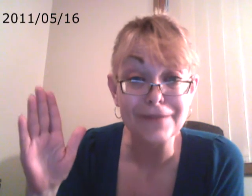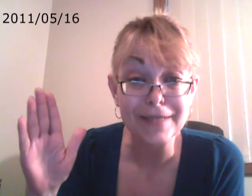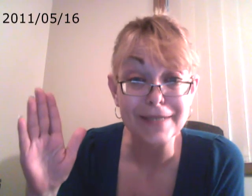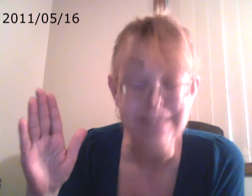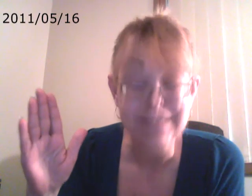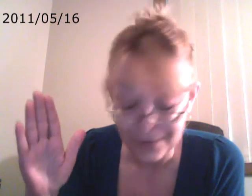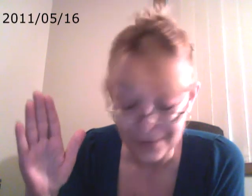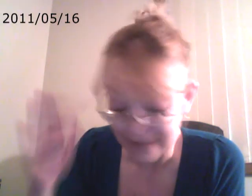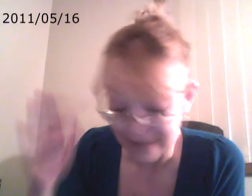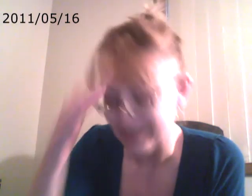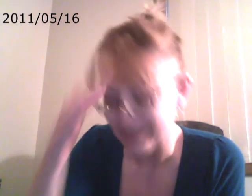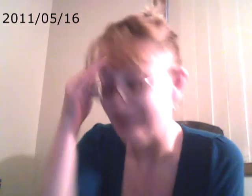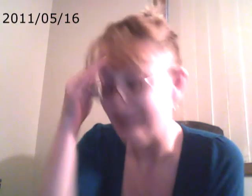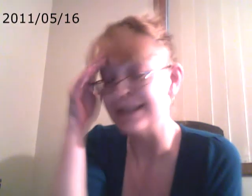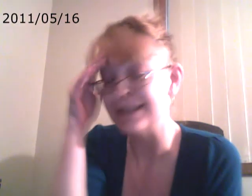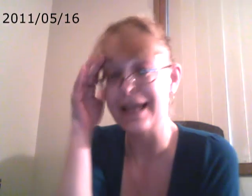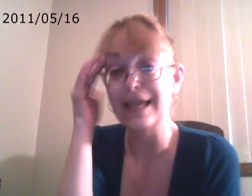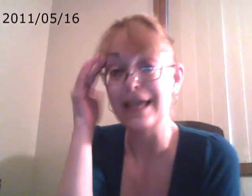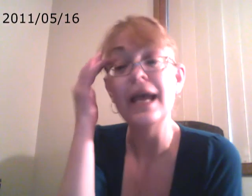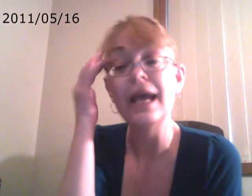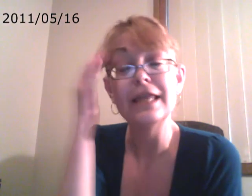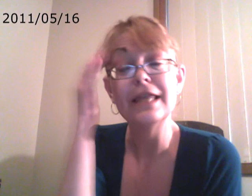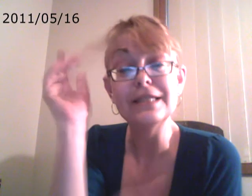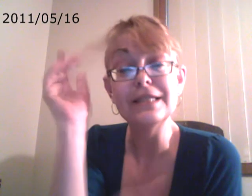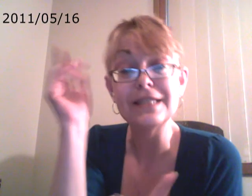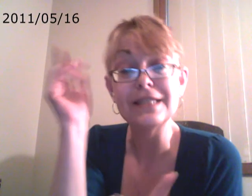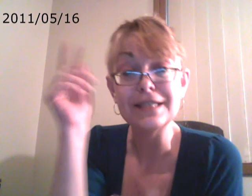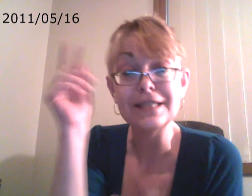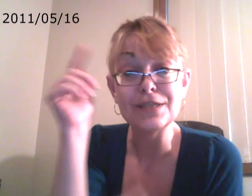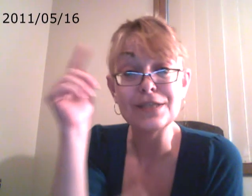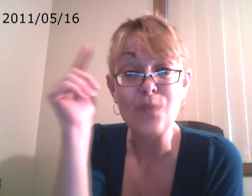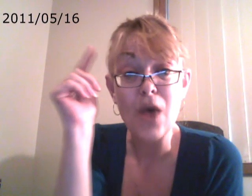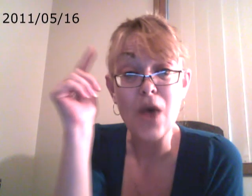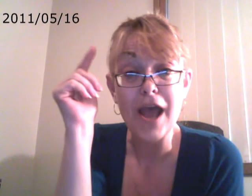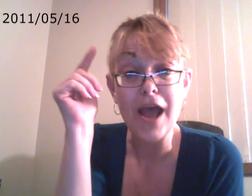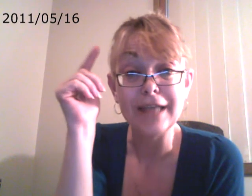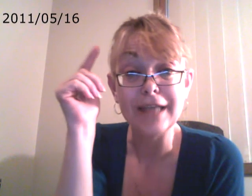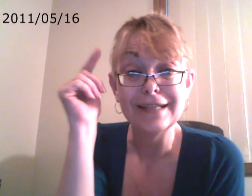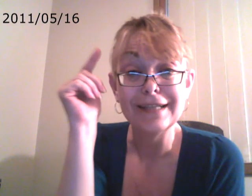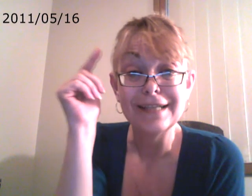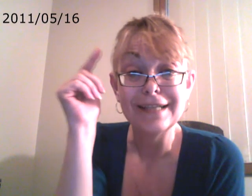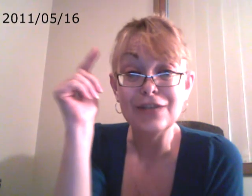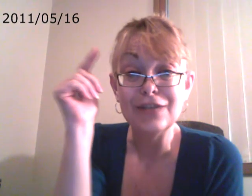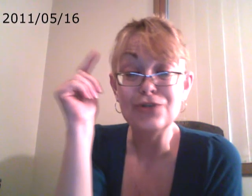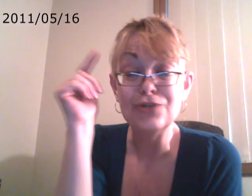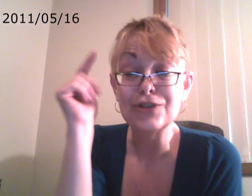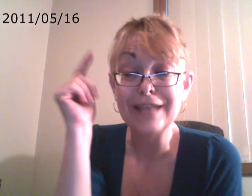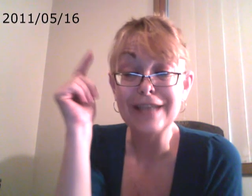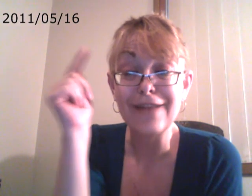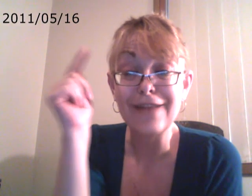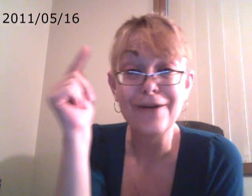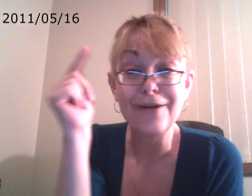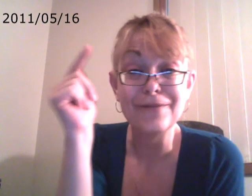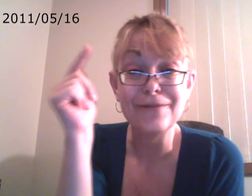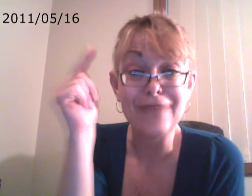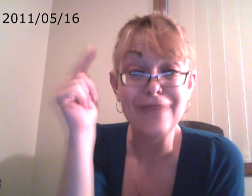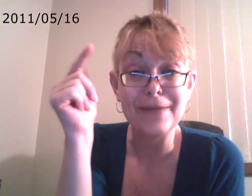big secret that is like this is this is why you should get along with family.